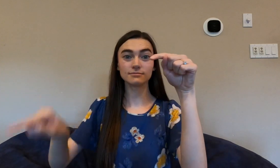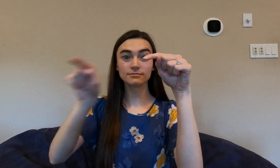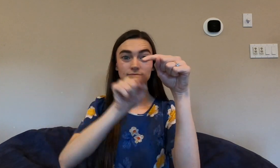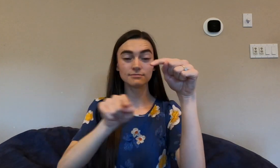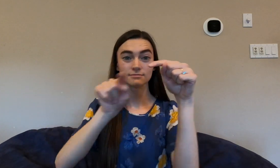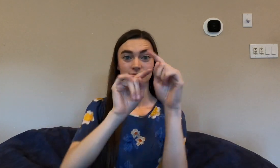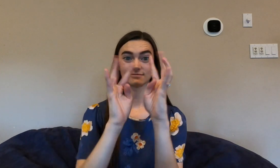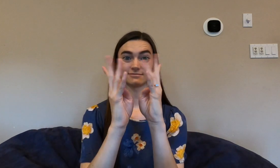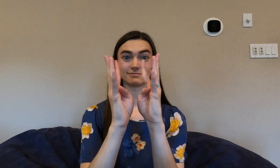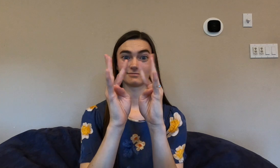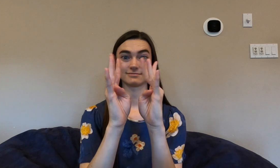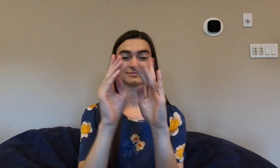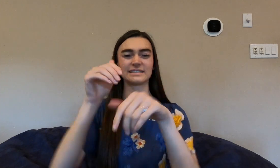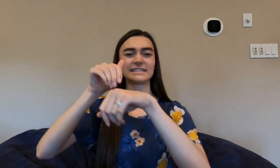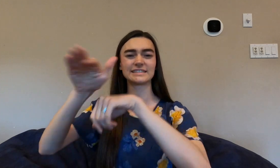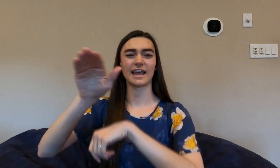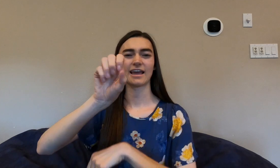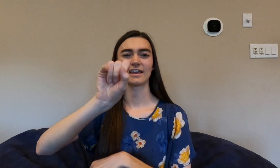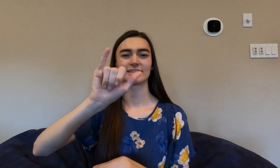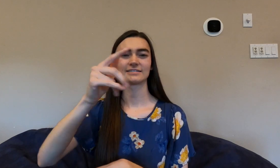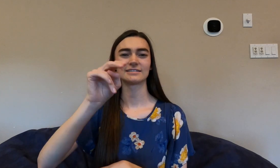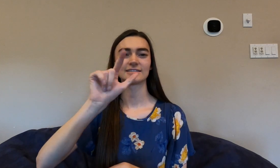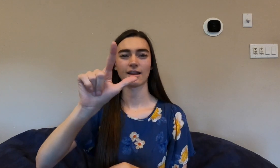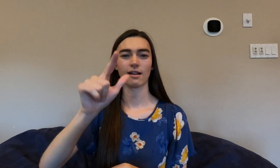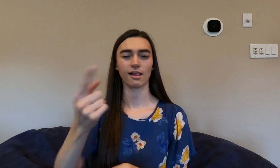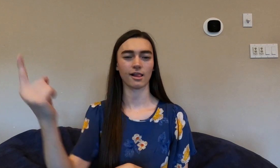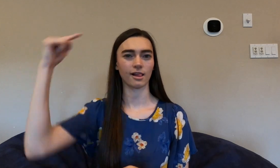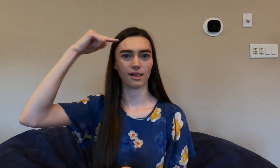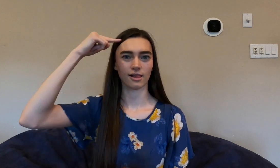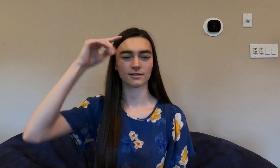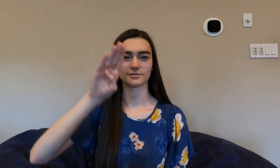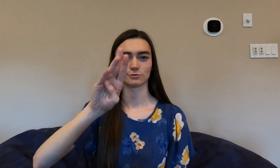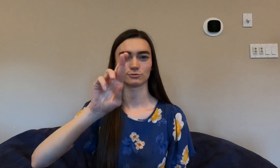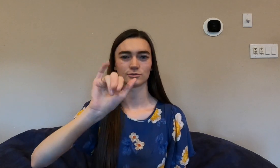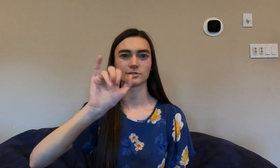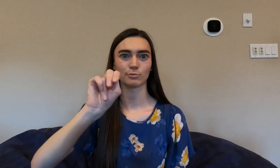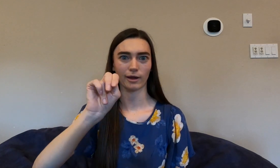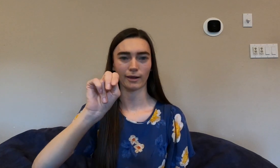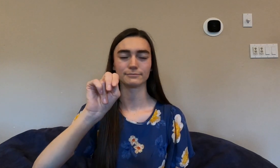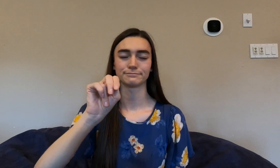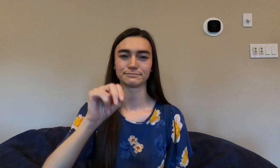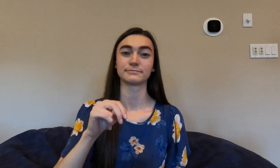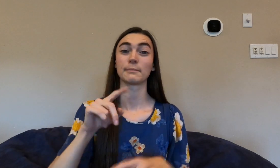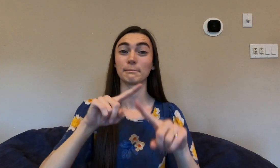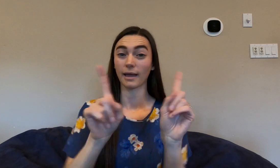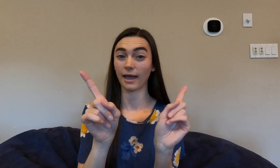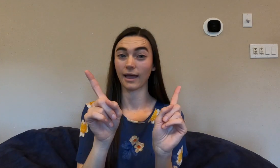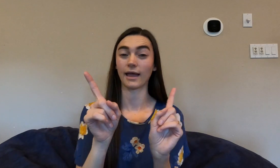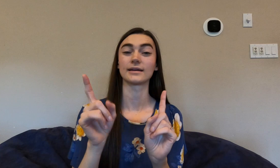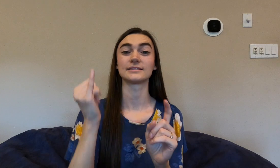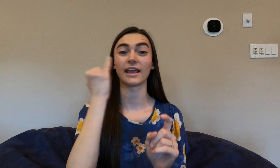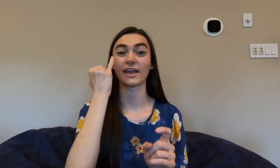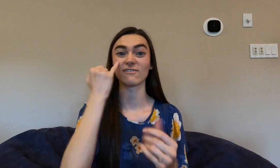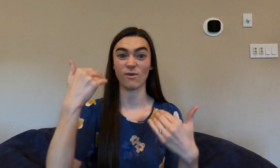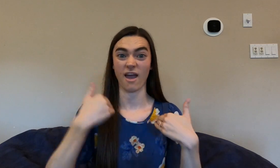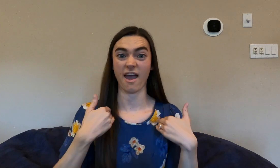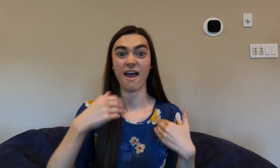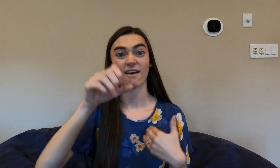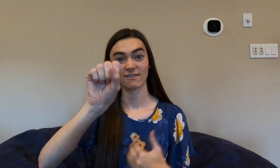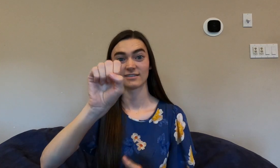the ear and into the cochlea those hairs move and send the signal to the brain. But if